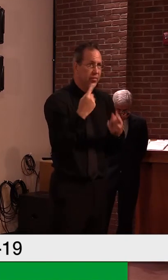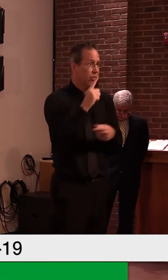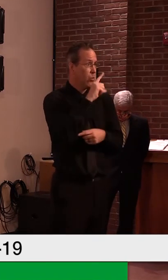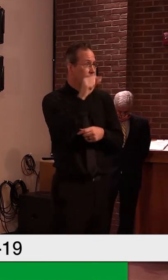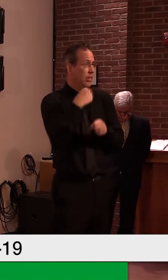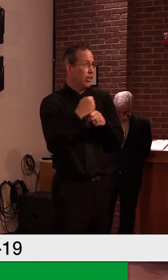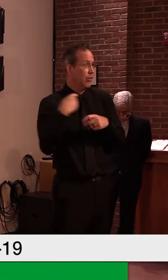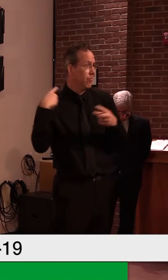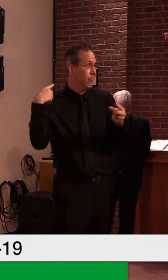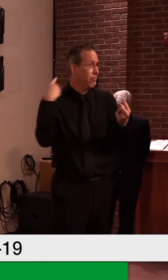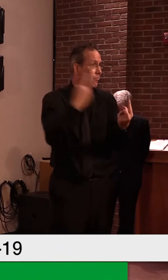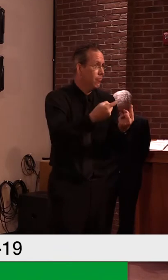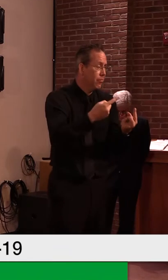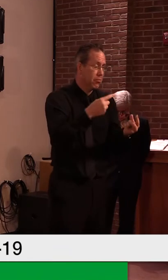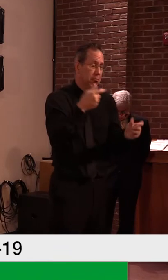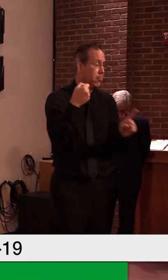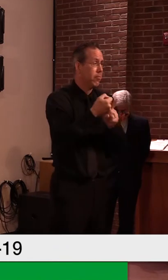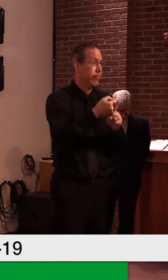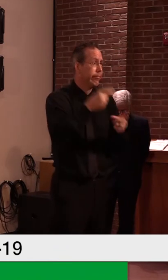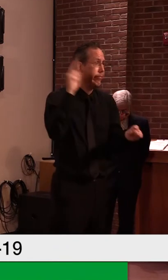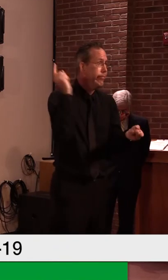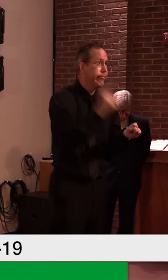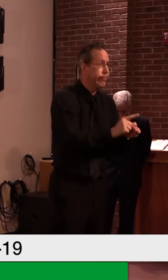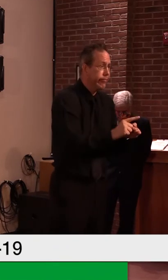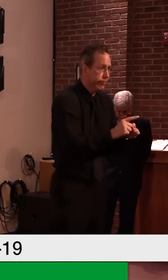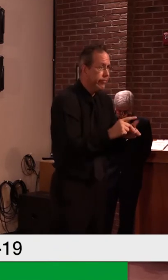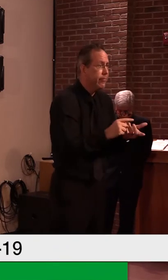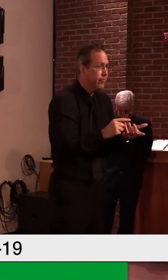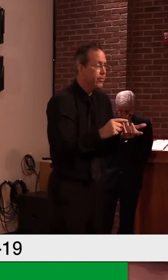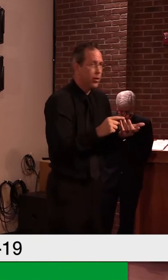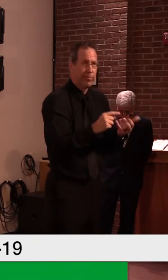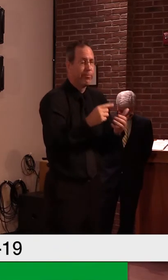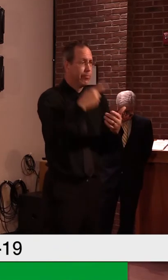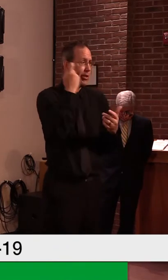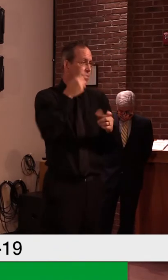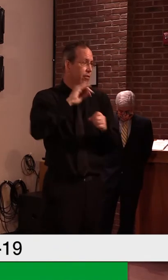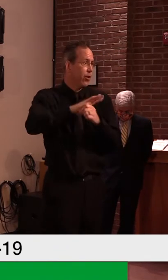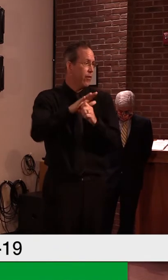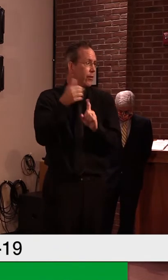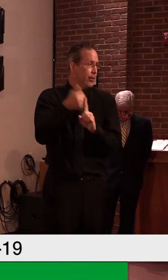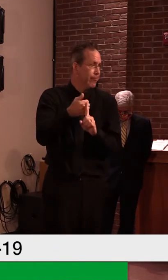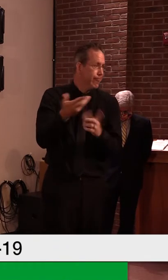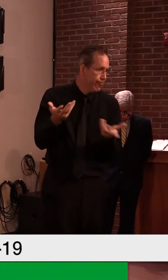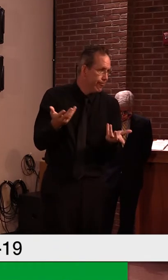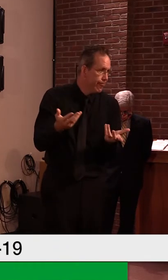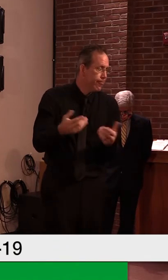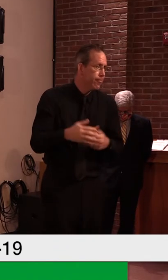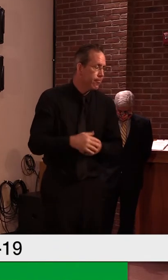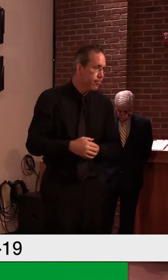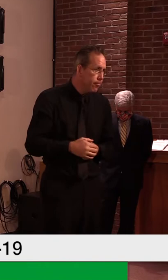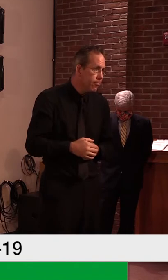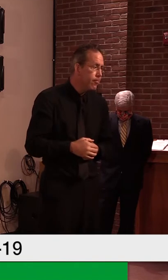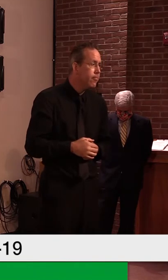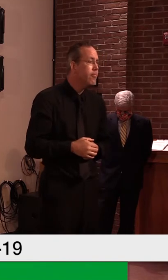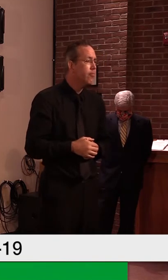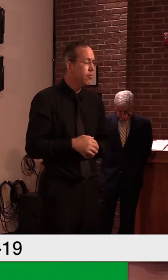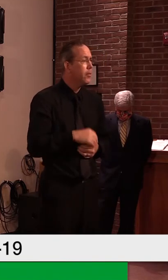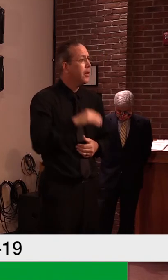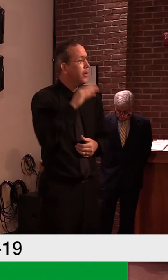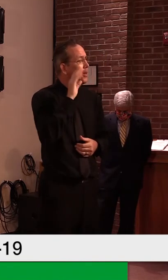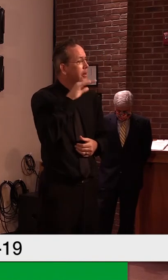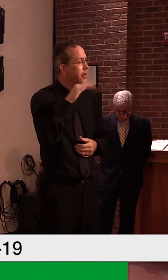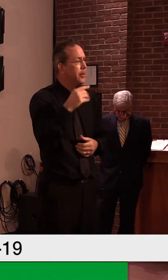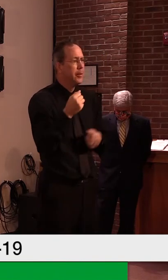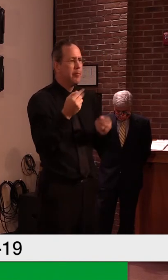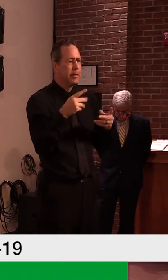even, um, even more volatile in some respects. I know that there are a number of, uh, I've seen, I saw that there